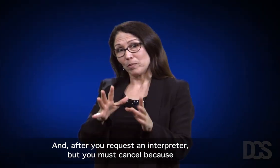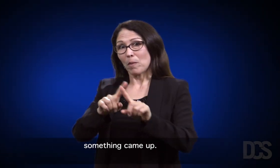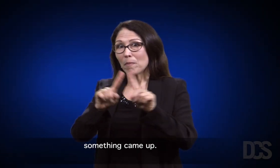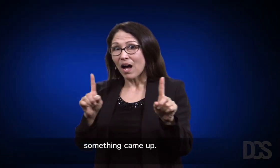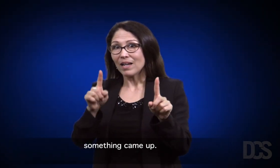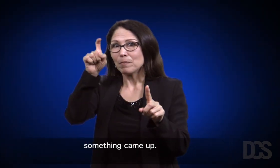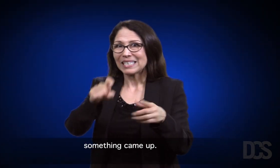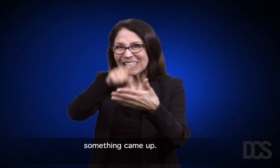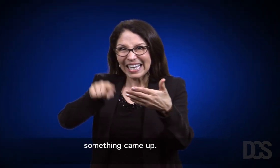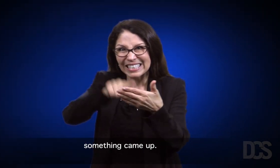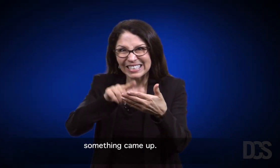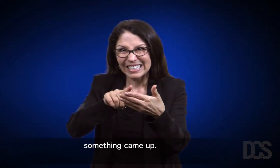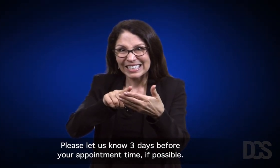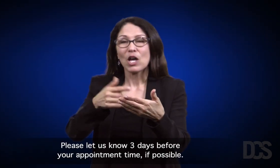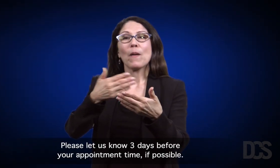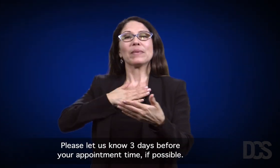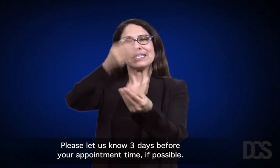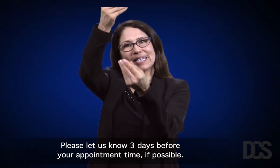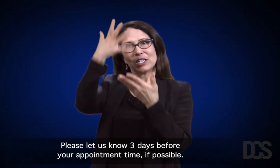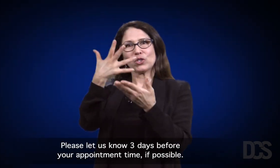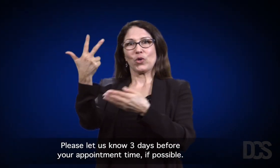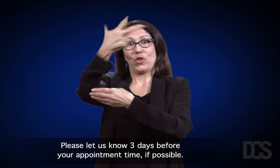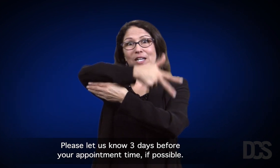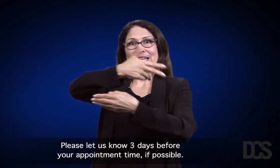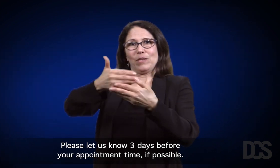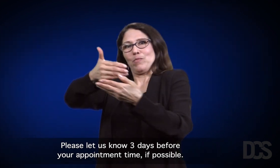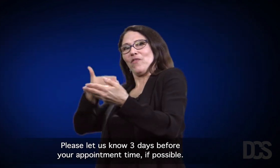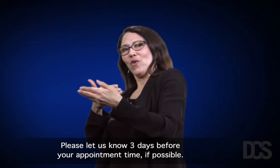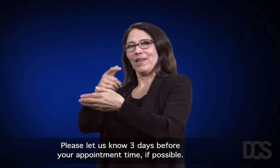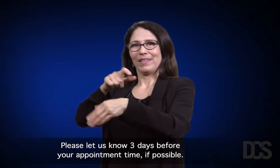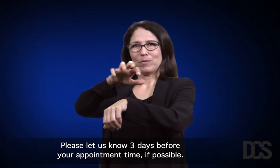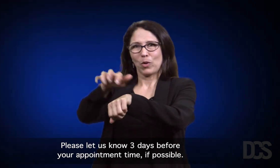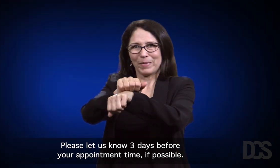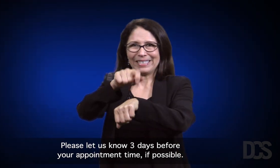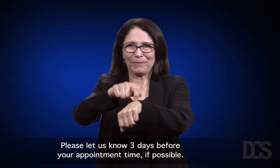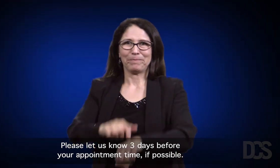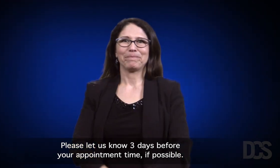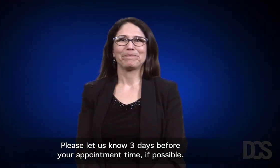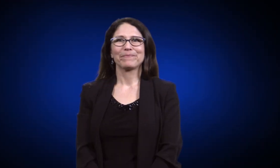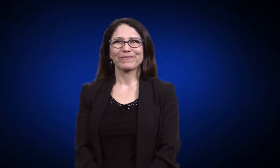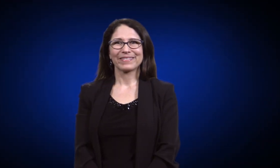must cancel because something came up, please let us know three days before your appointment time if possible.